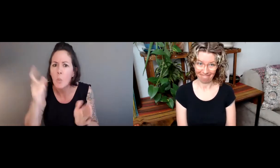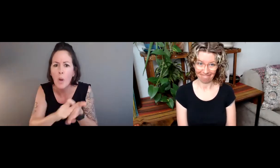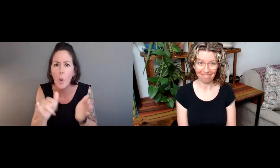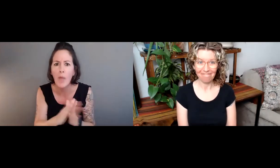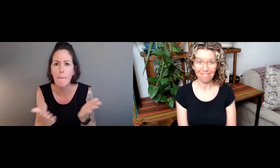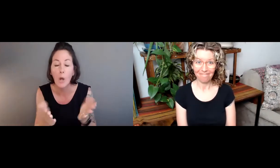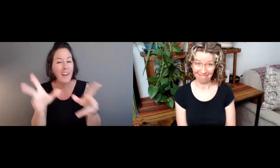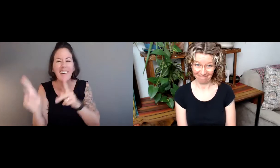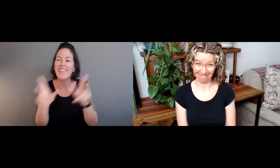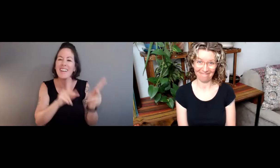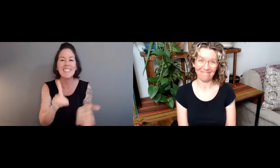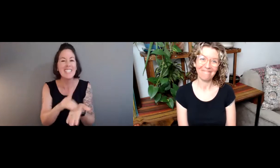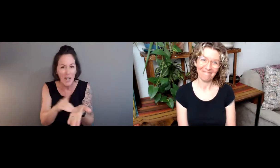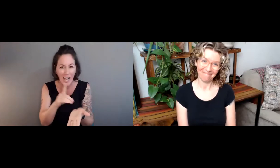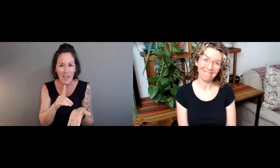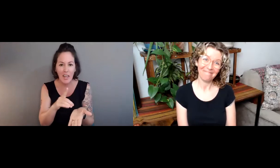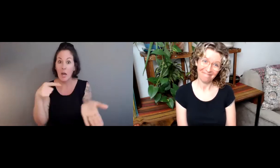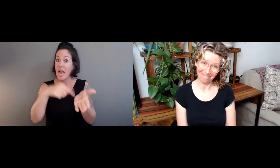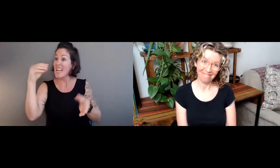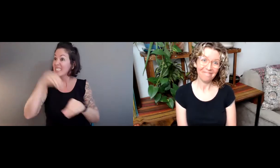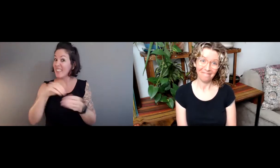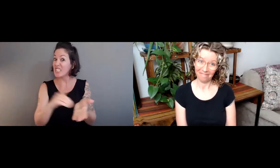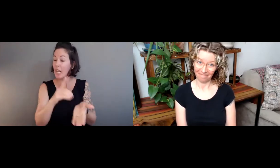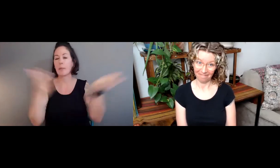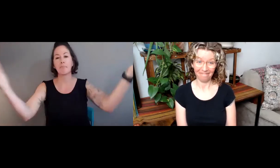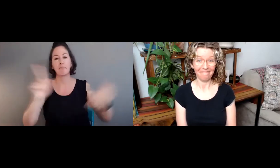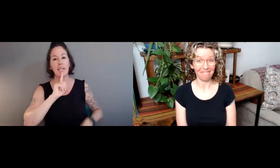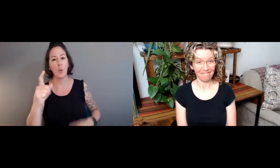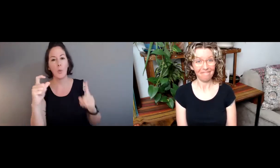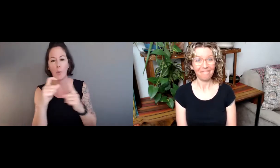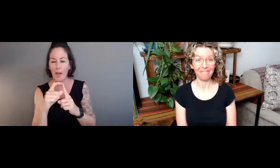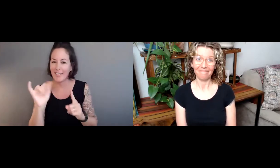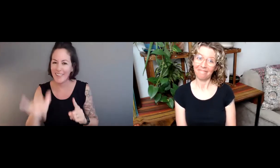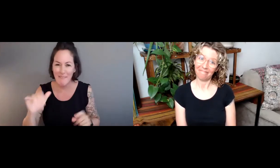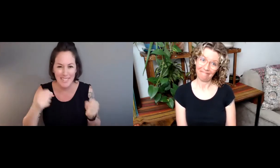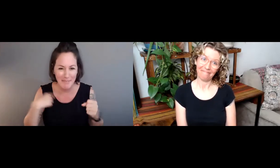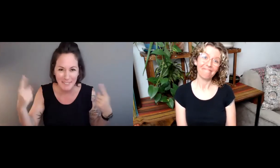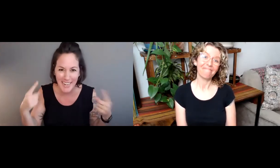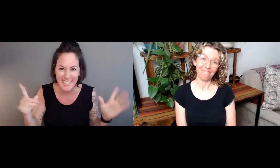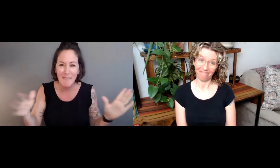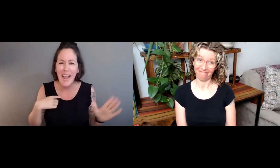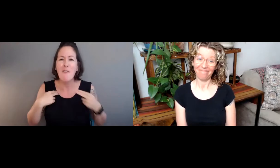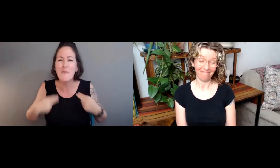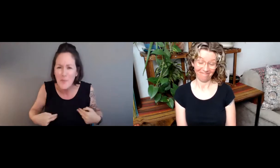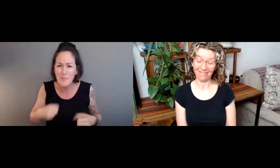It's like thinking if somebody wrote a book, whatever they wrote in that book is true, but it's still written by a person.